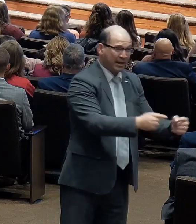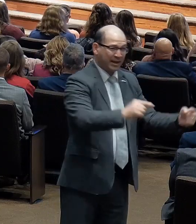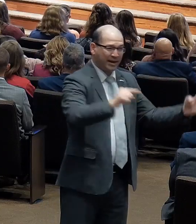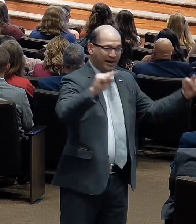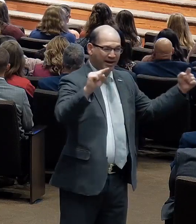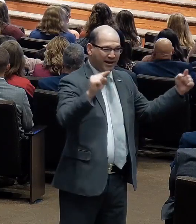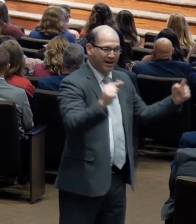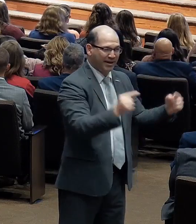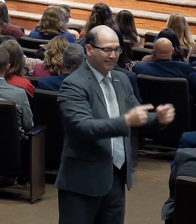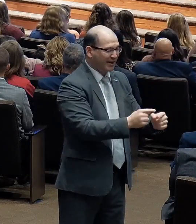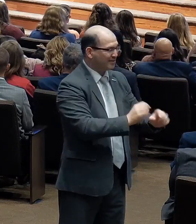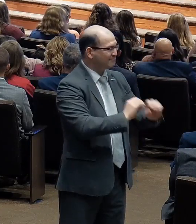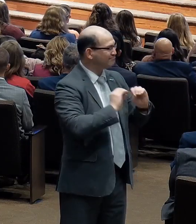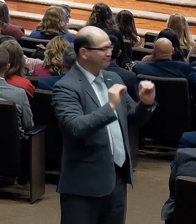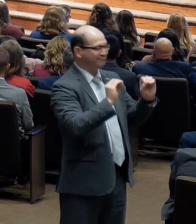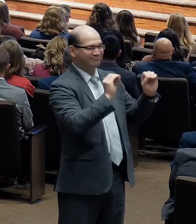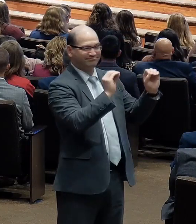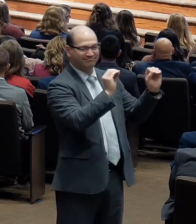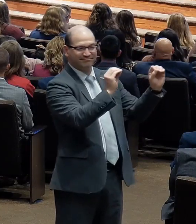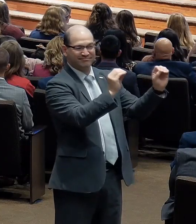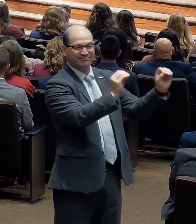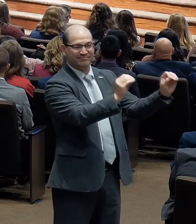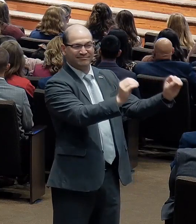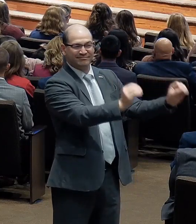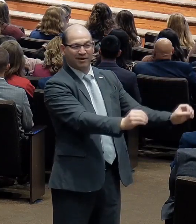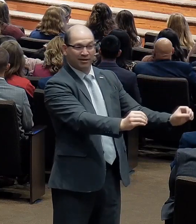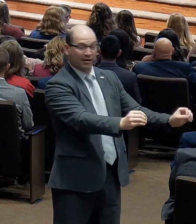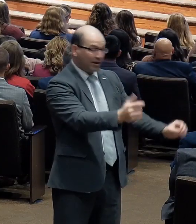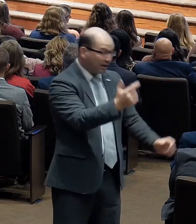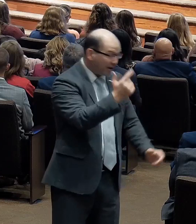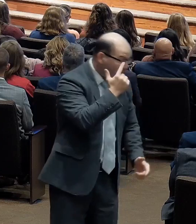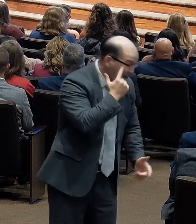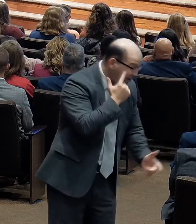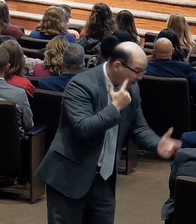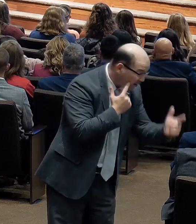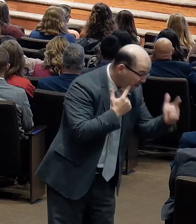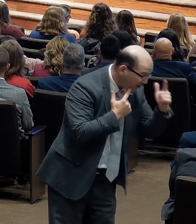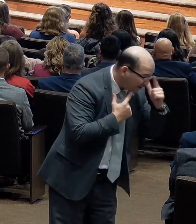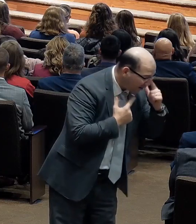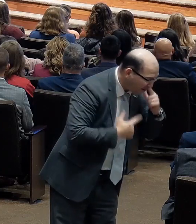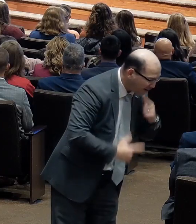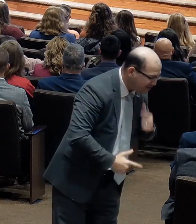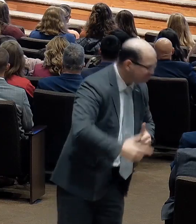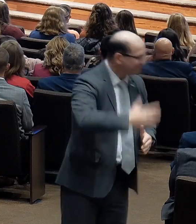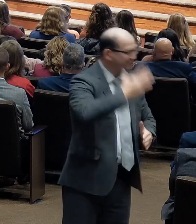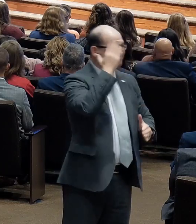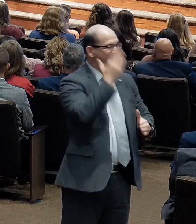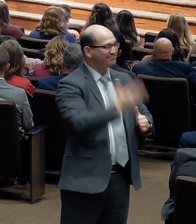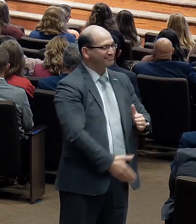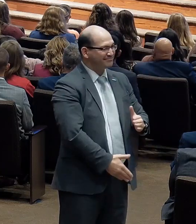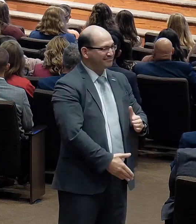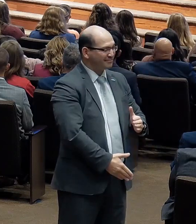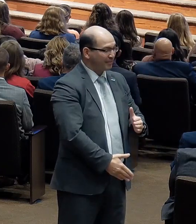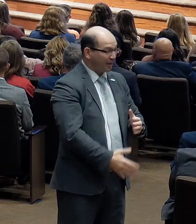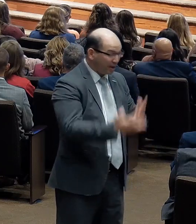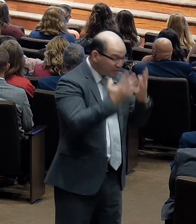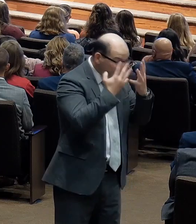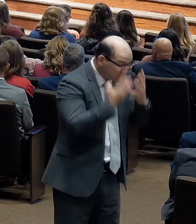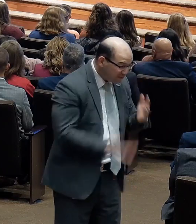pain. No more tears, never crying